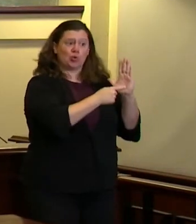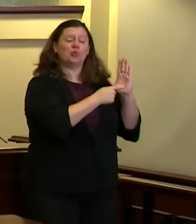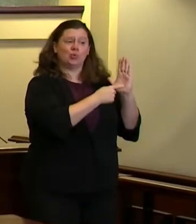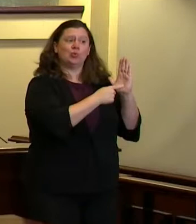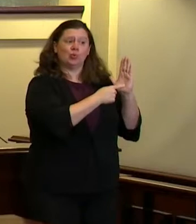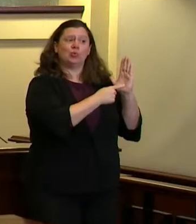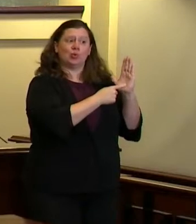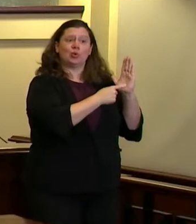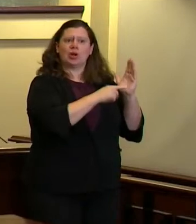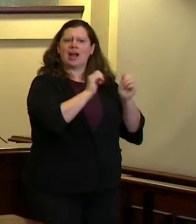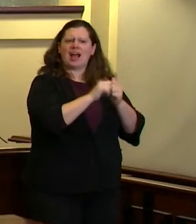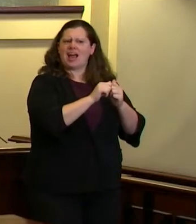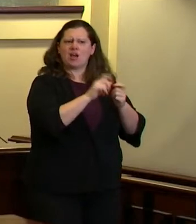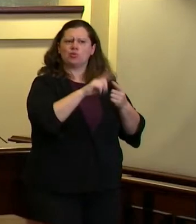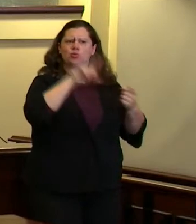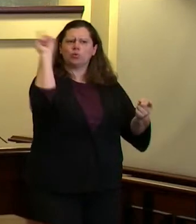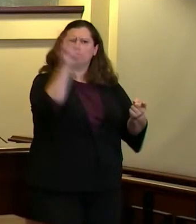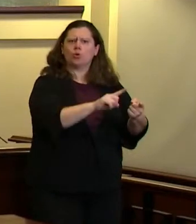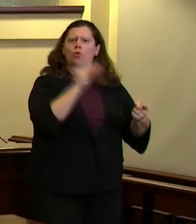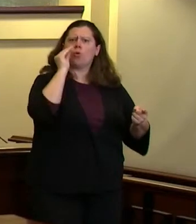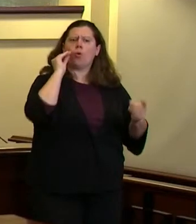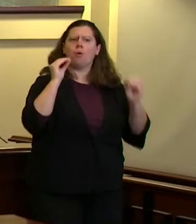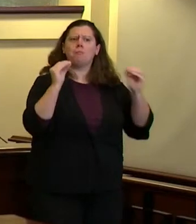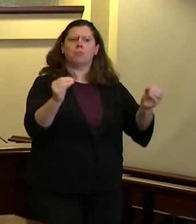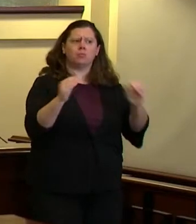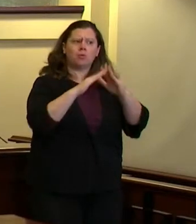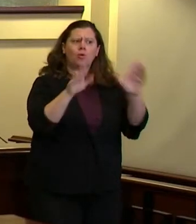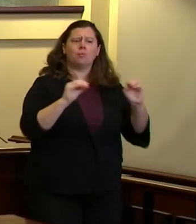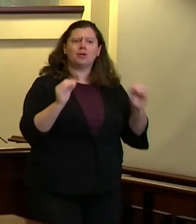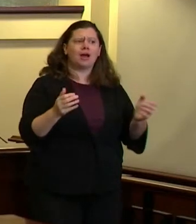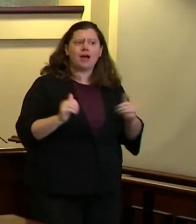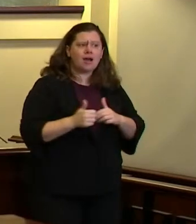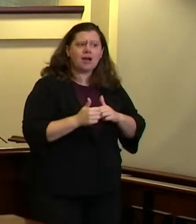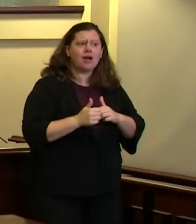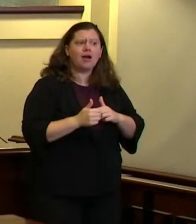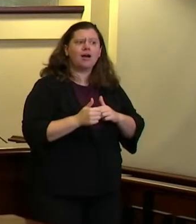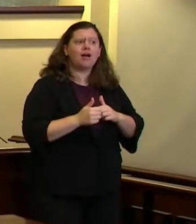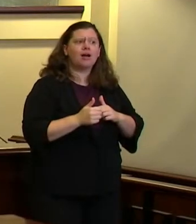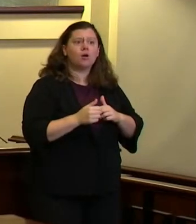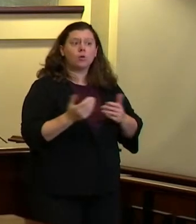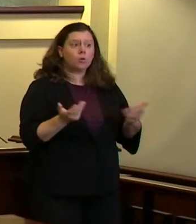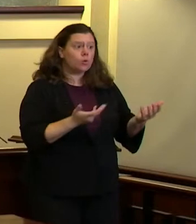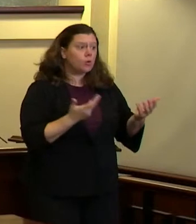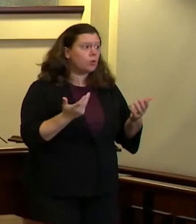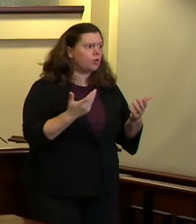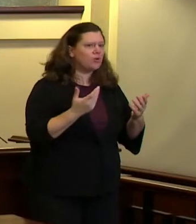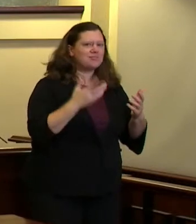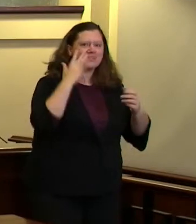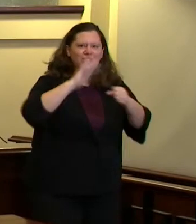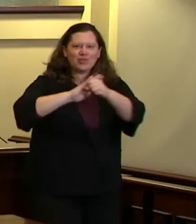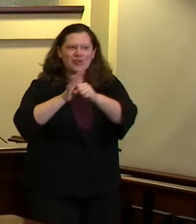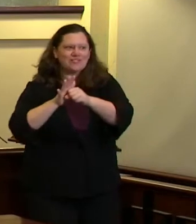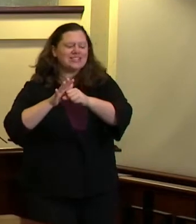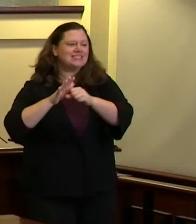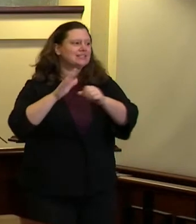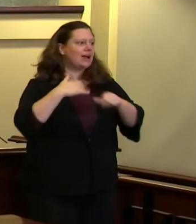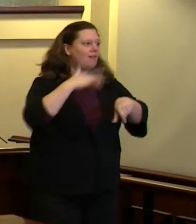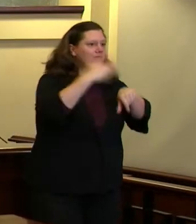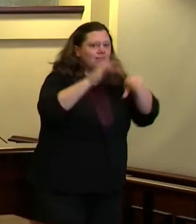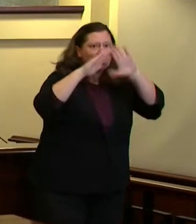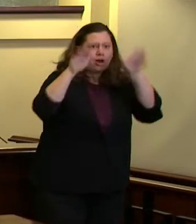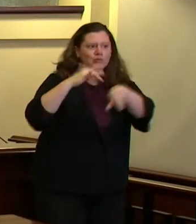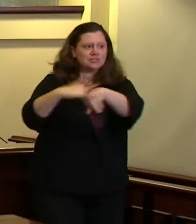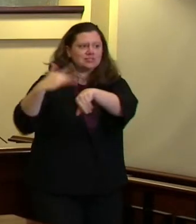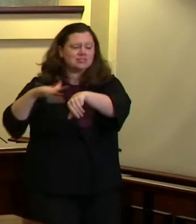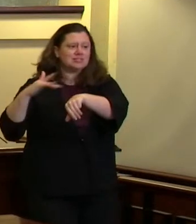homelessness and also reduced recidivism amongst those who happen to be homeless is through housing and support